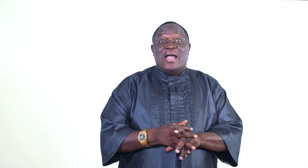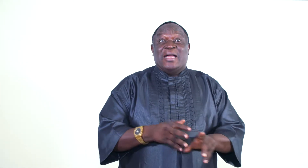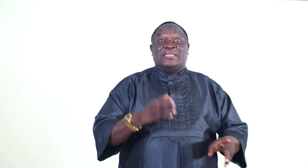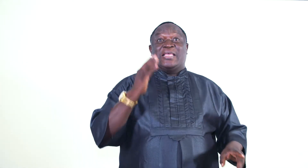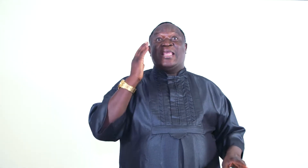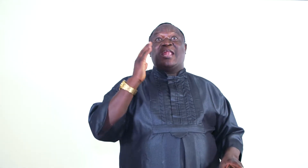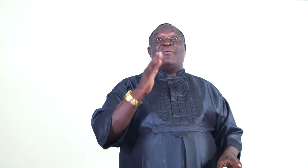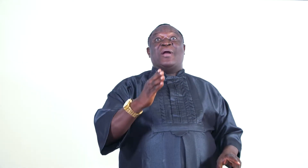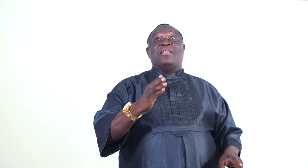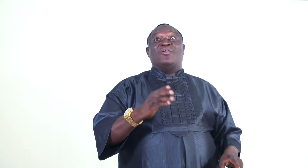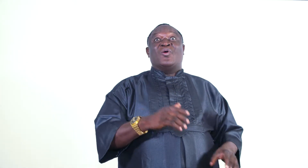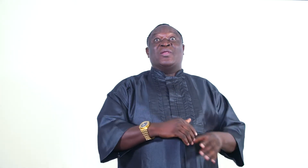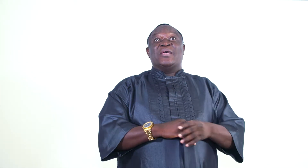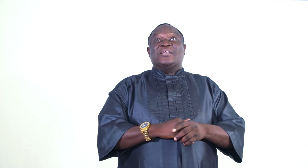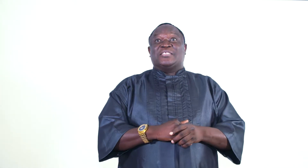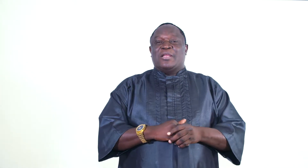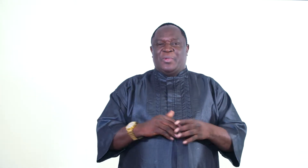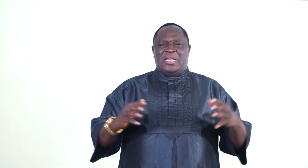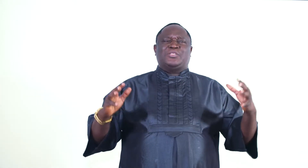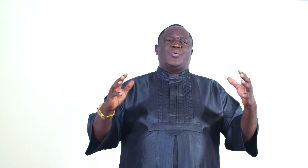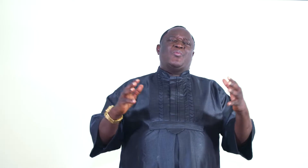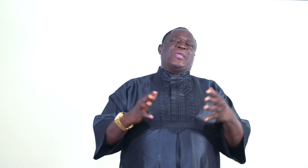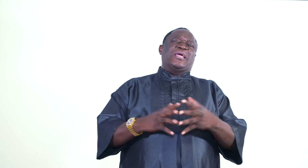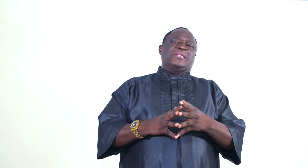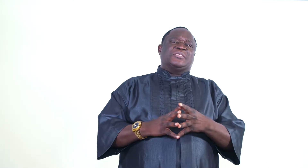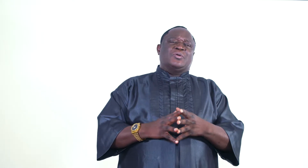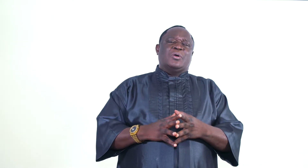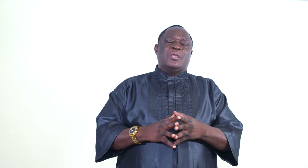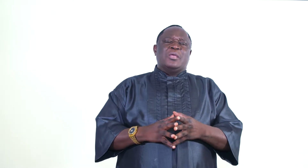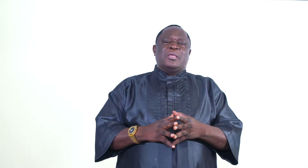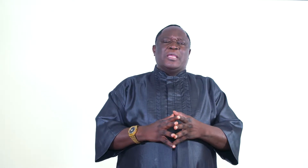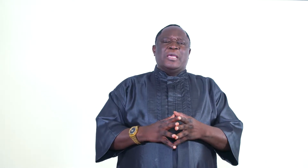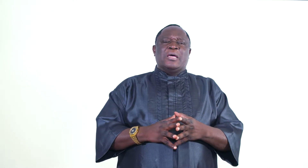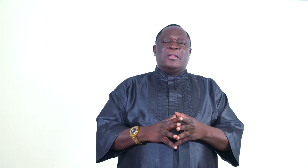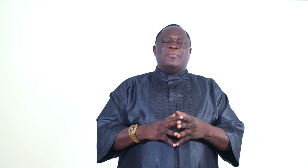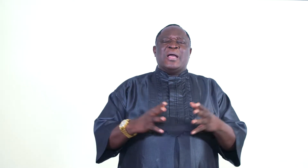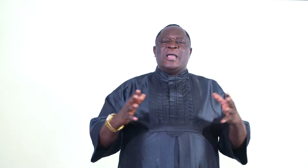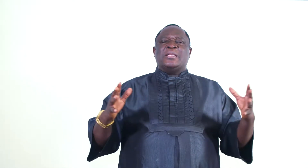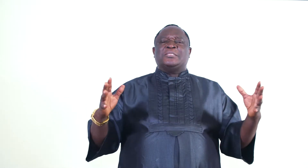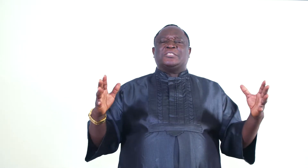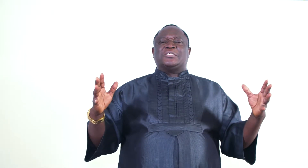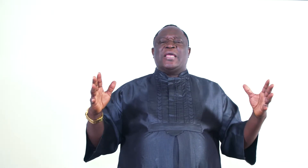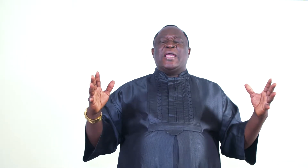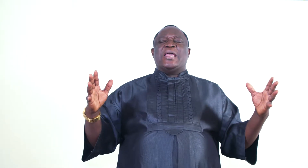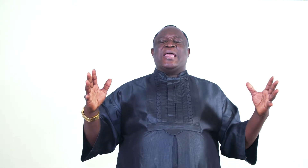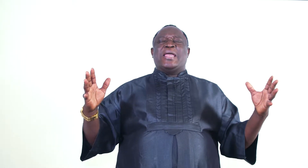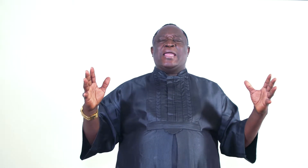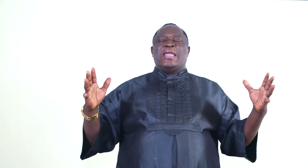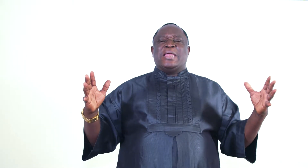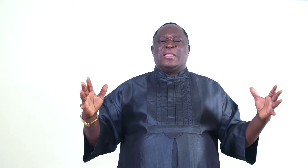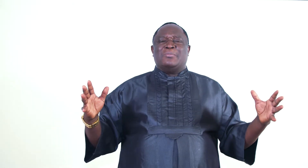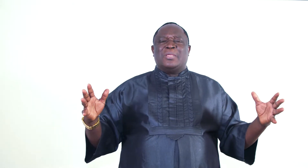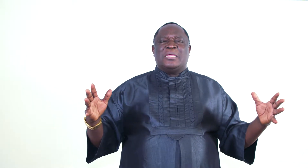And he said, here am I, Lord, send me. That's where we get this song. Here am I, send me.